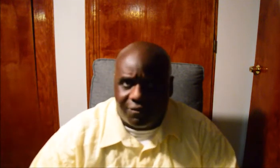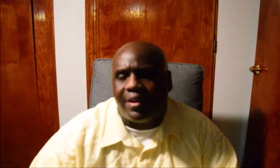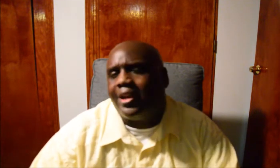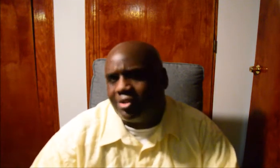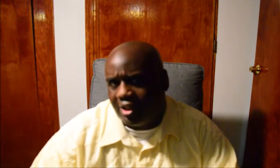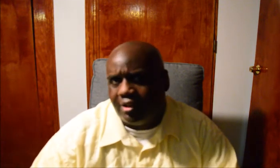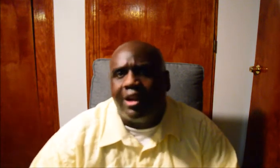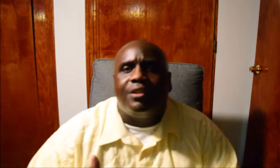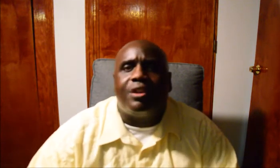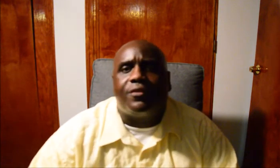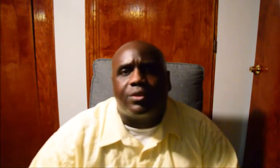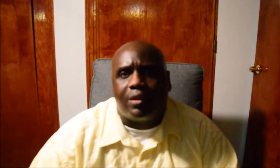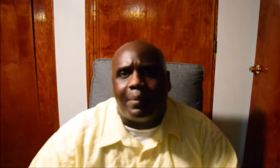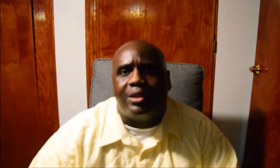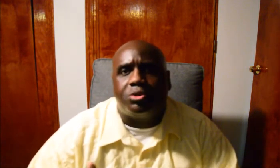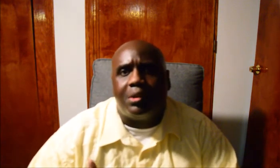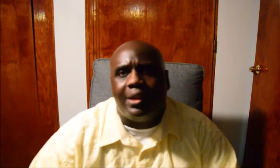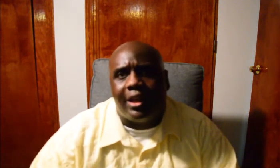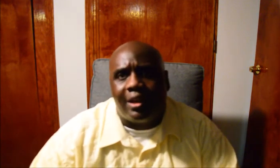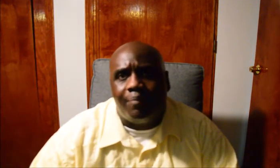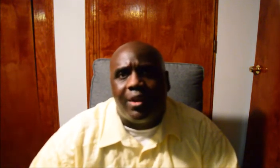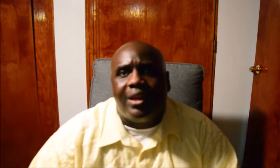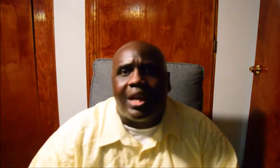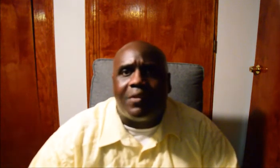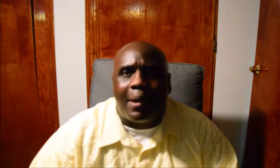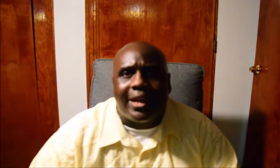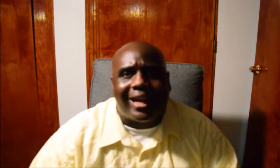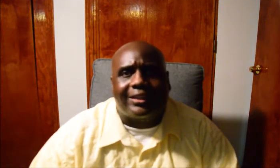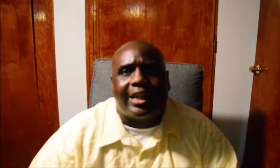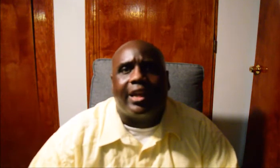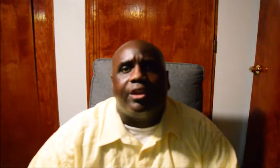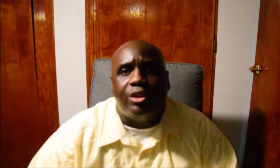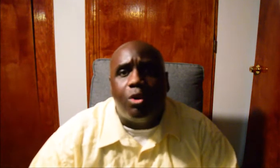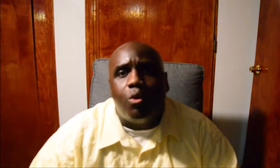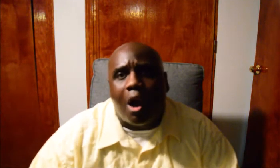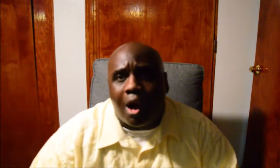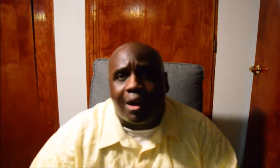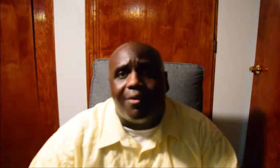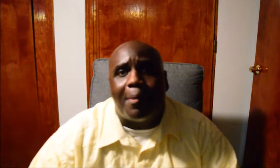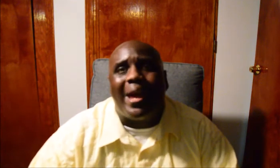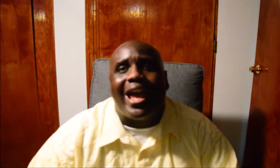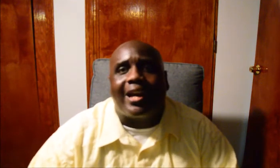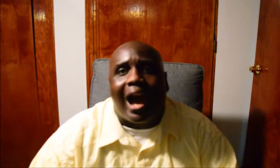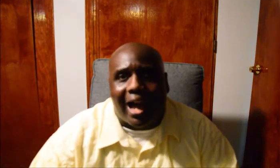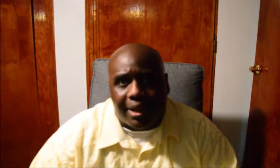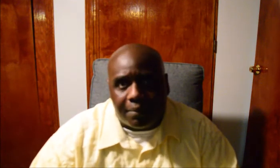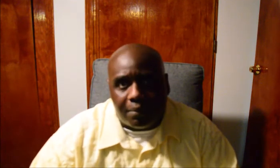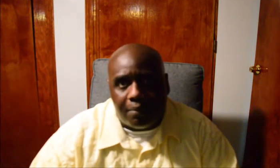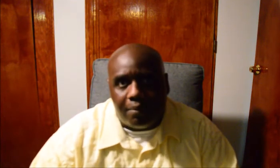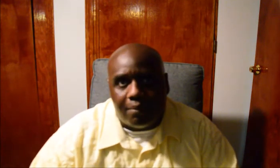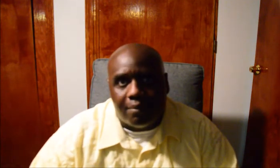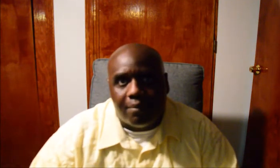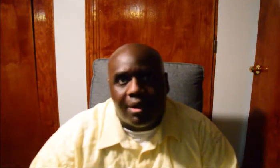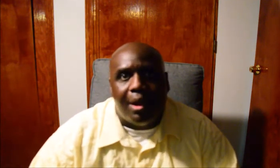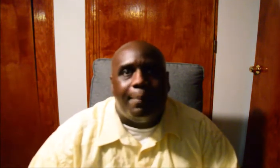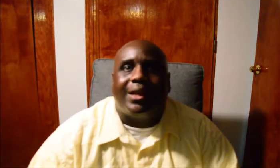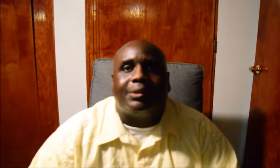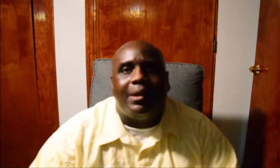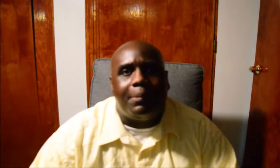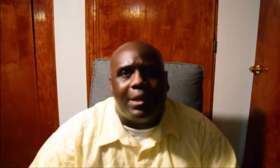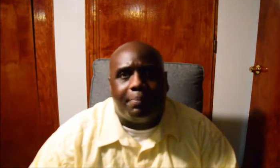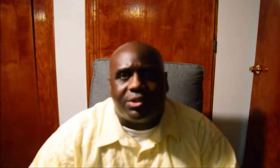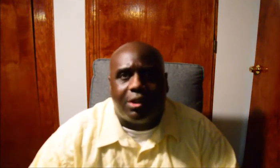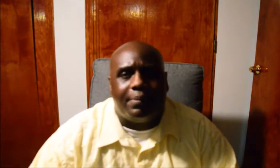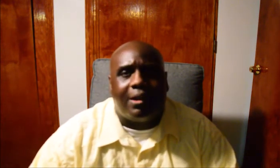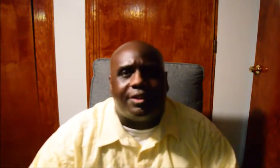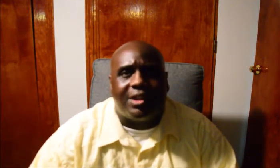COVID-19, difference from the mainstream media, everybody acts like you are the bad guy. Because